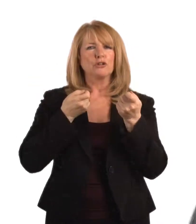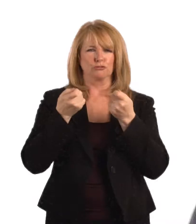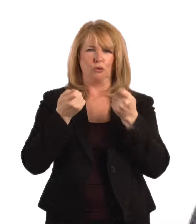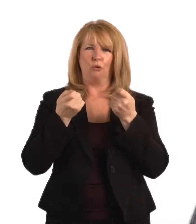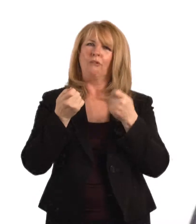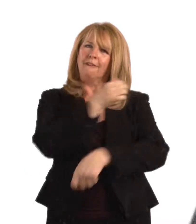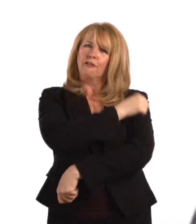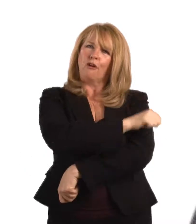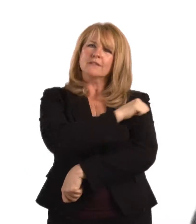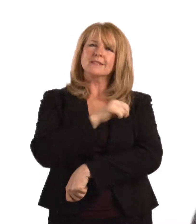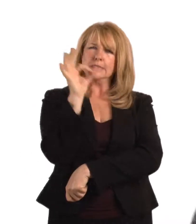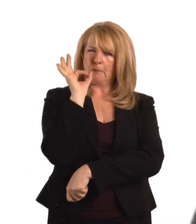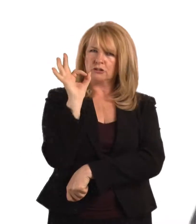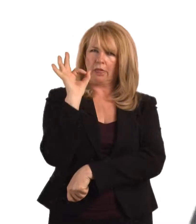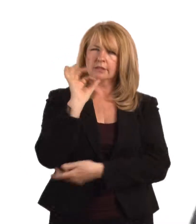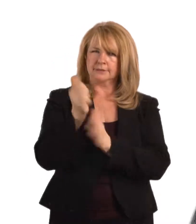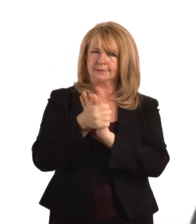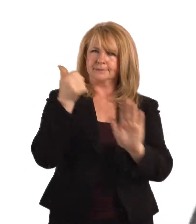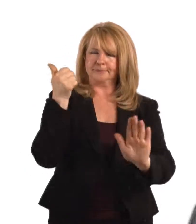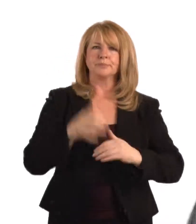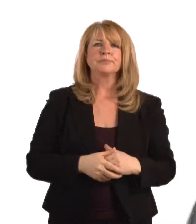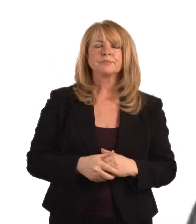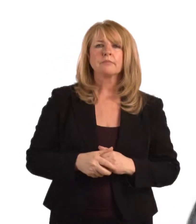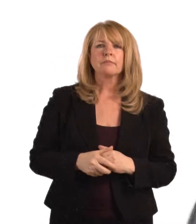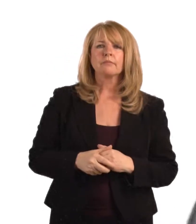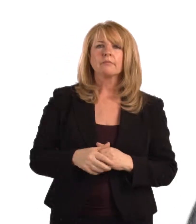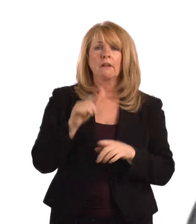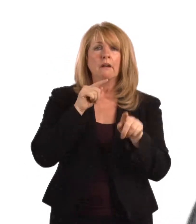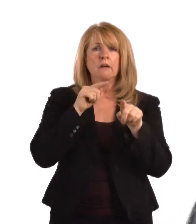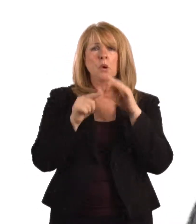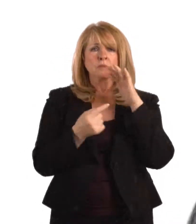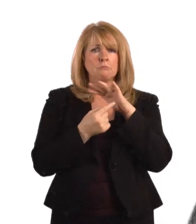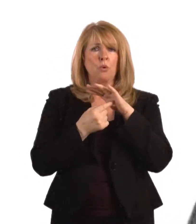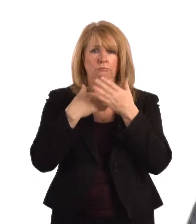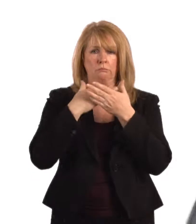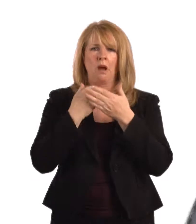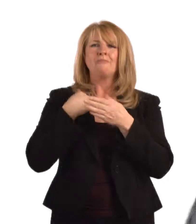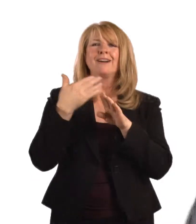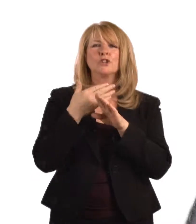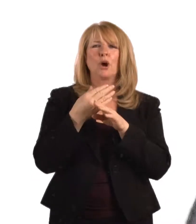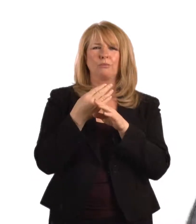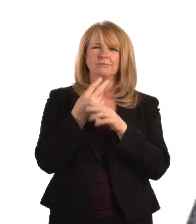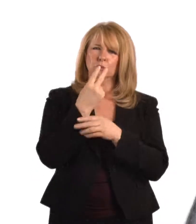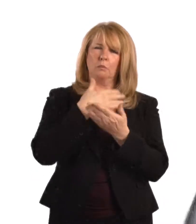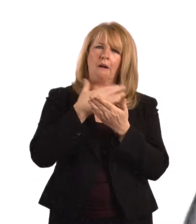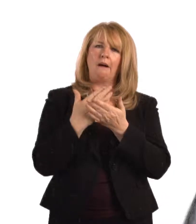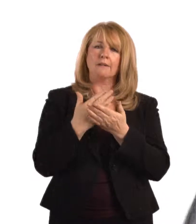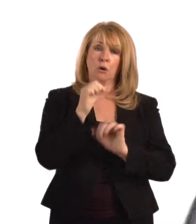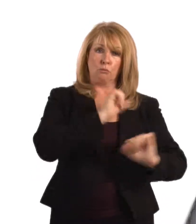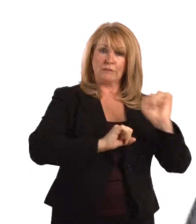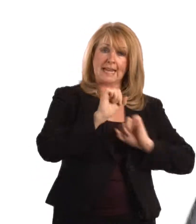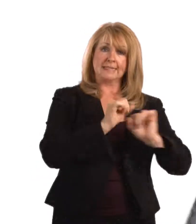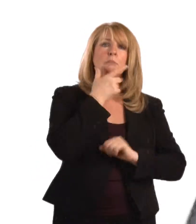infection prevention. There's two aspects, the first aspect is around preventing communicable disease or infectious diseases